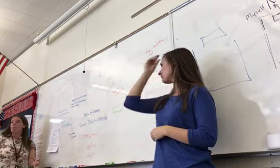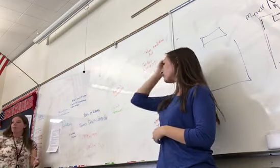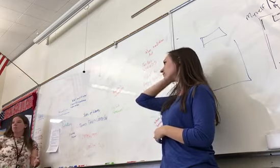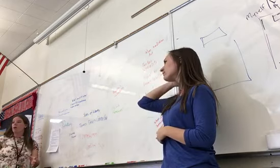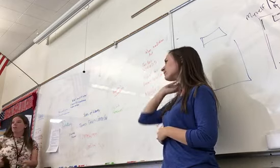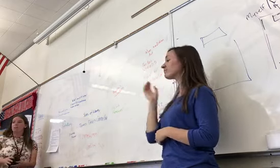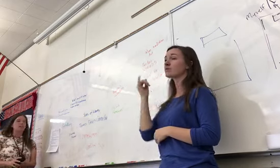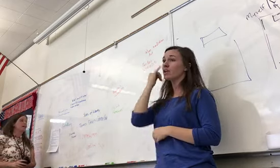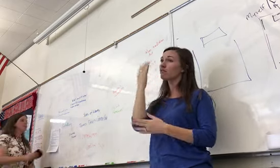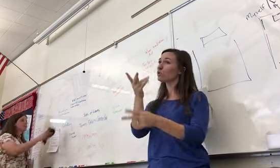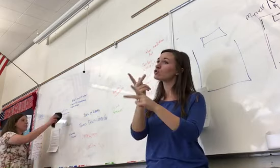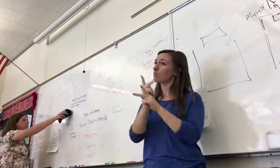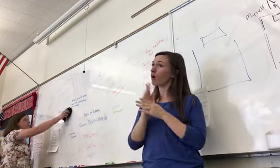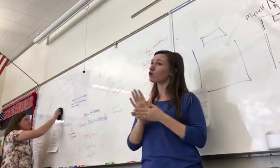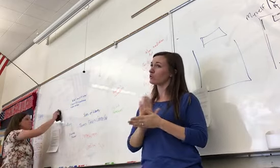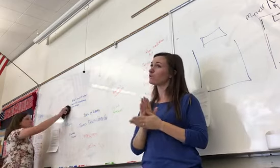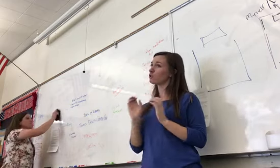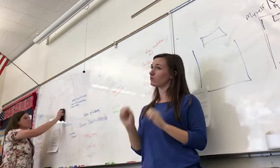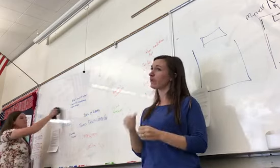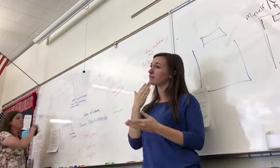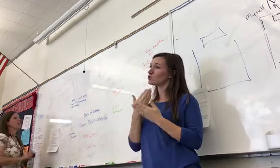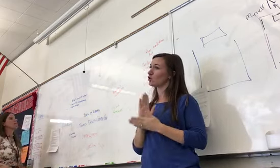copy of Moana, you can. It's very good. Okay.